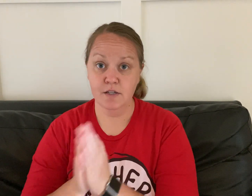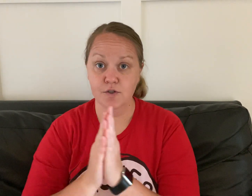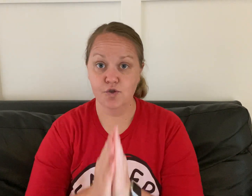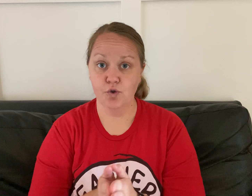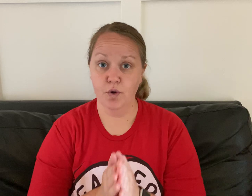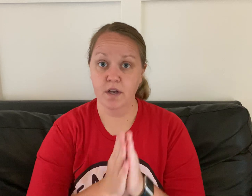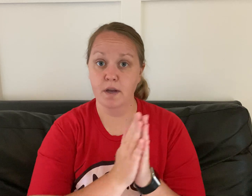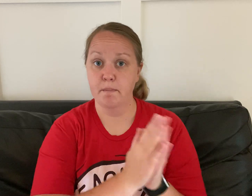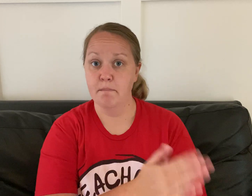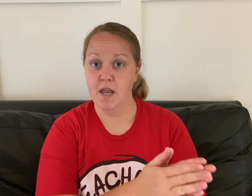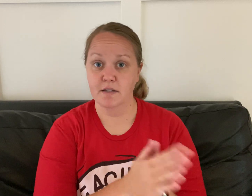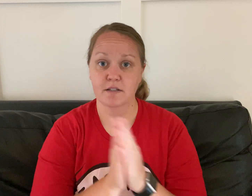joy meant